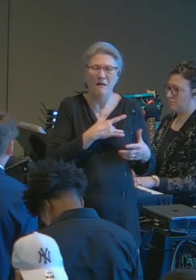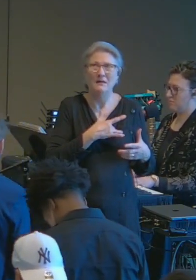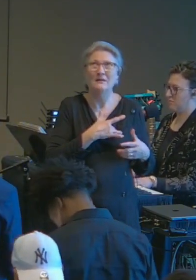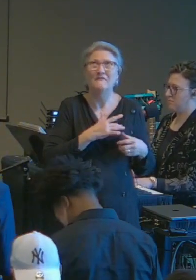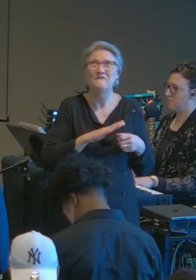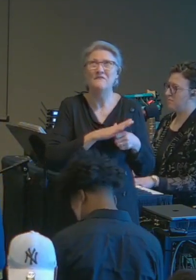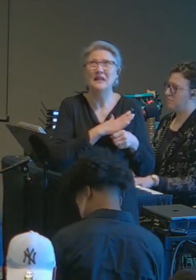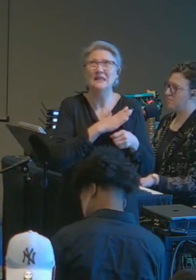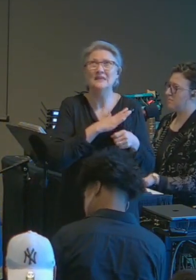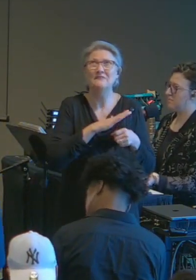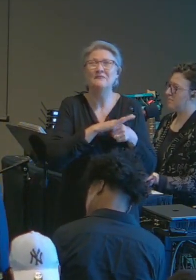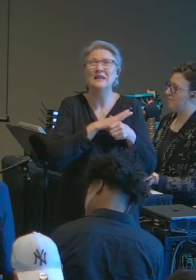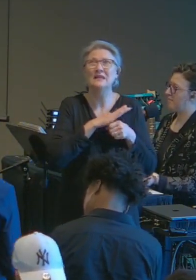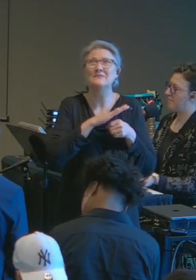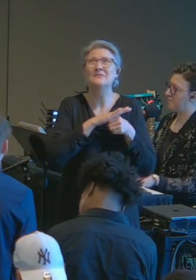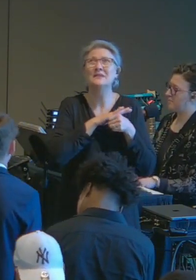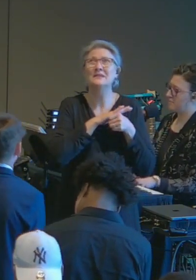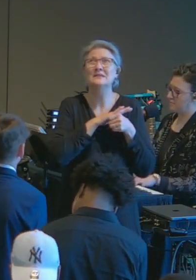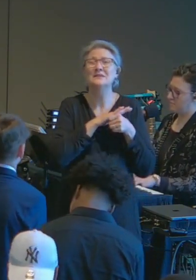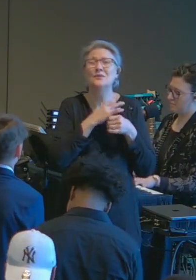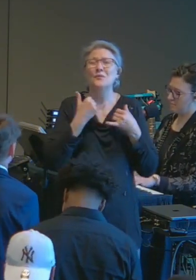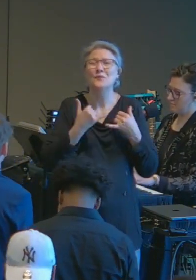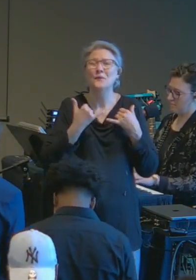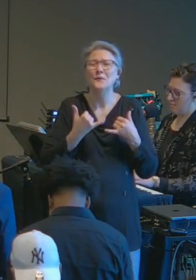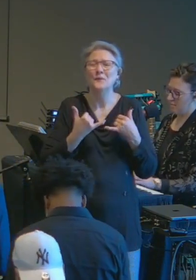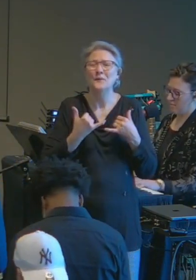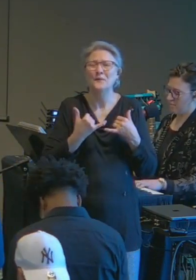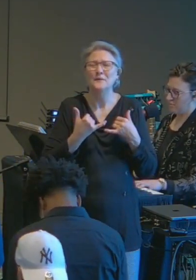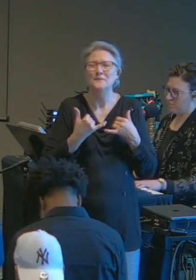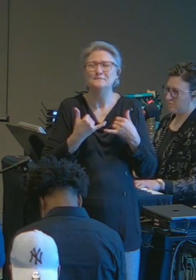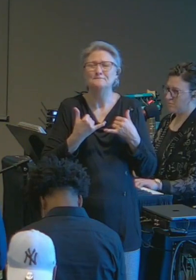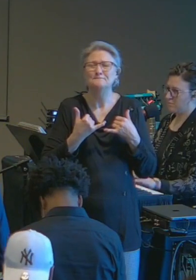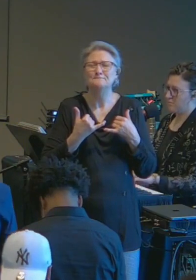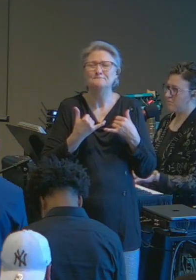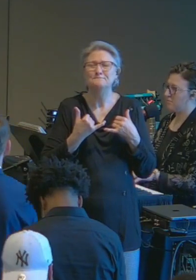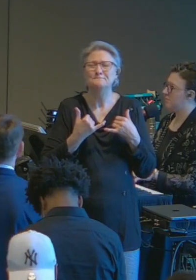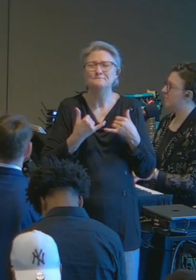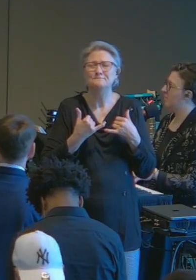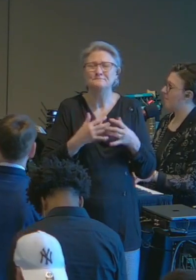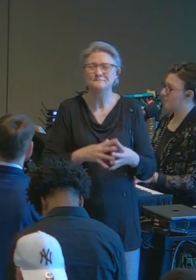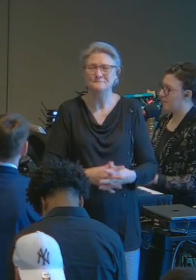fill it Lord right now don't fill it